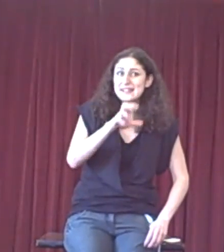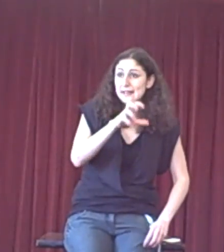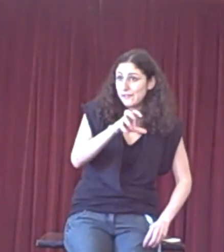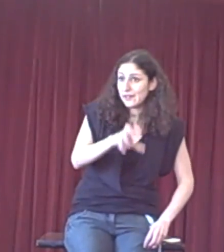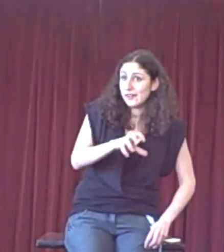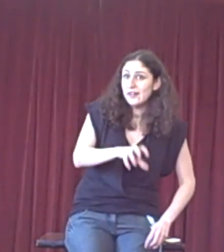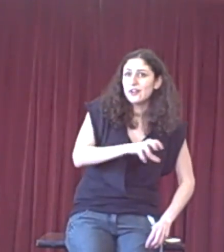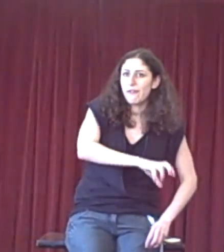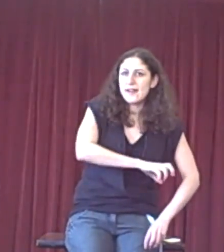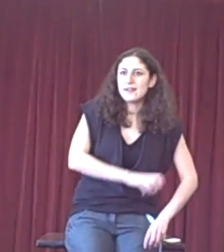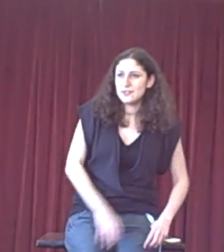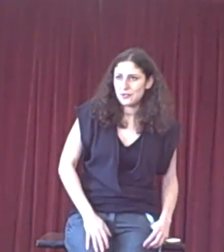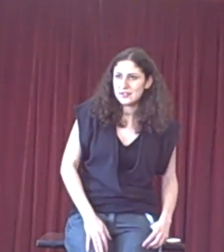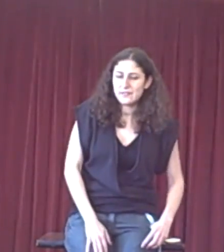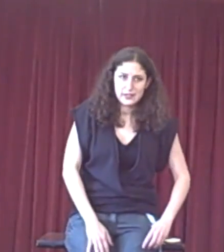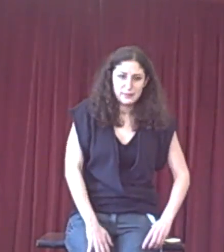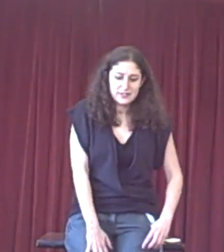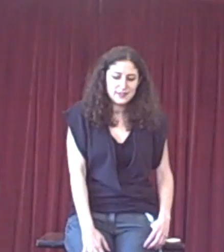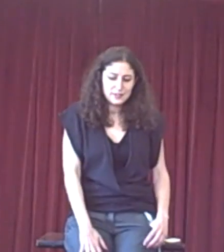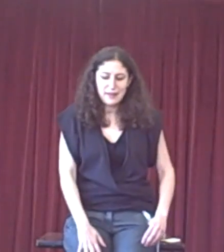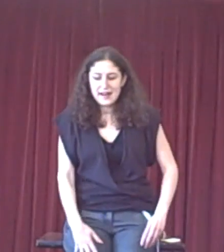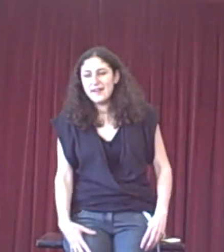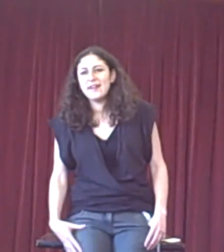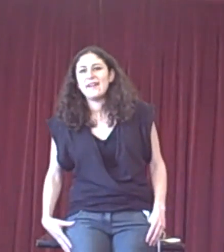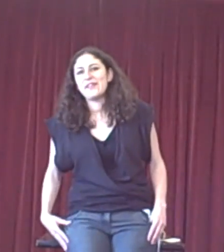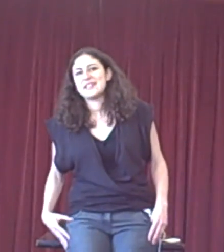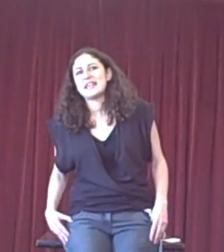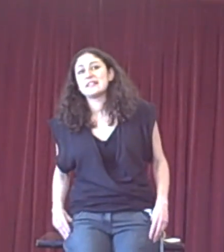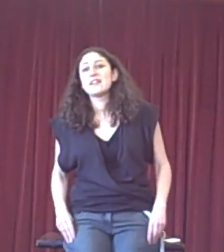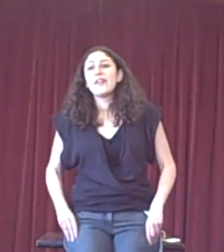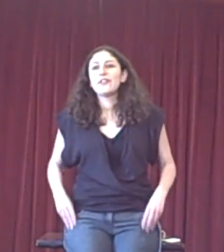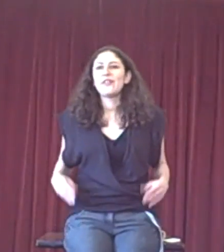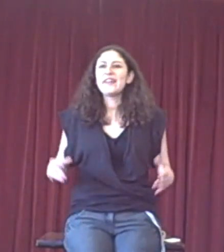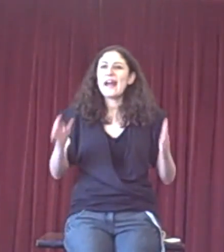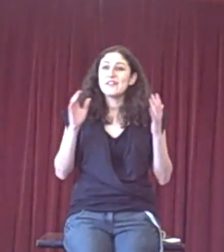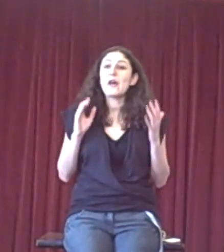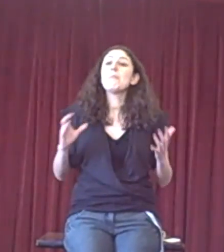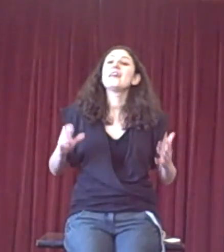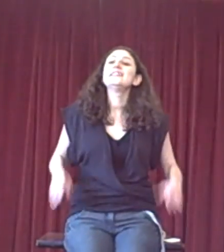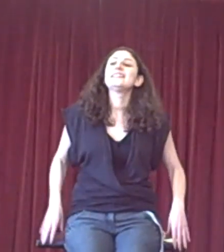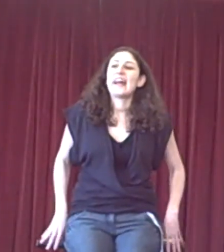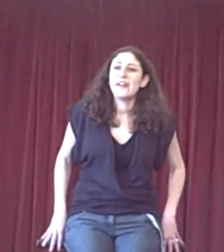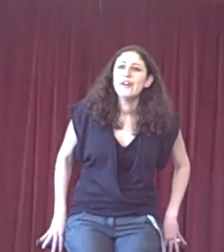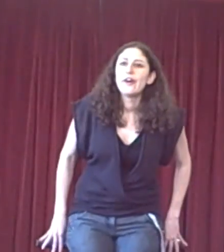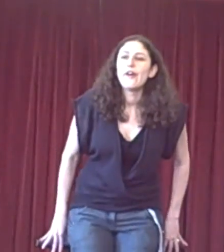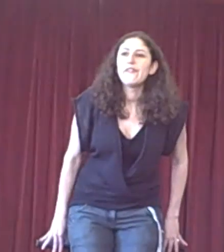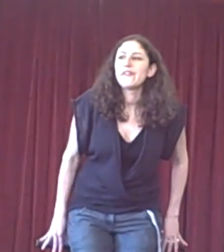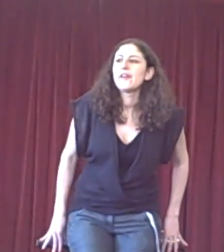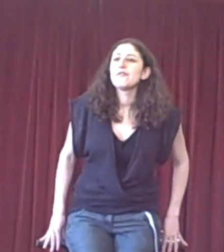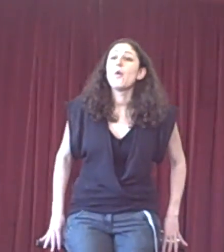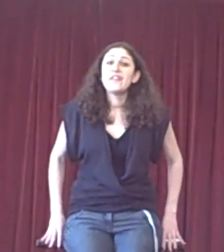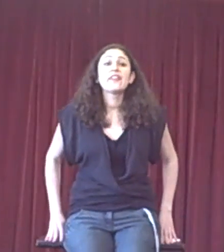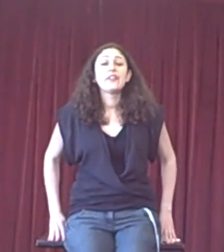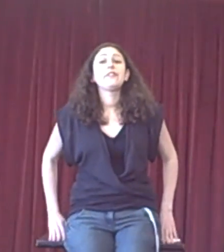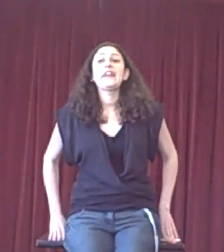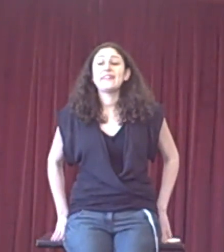significant great constructive arguments in the debate in that sense. So I think having that mindset of wanting to defeat